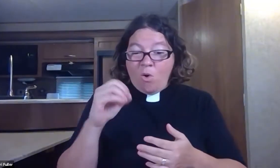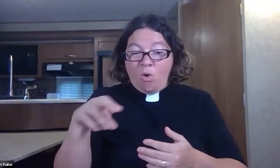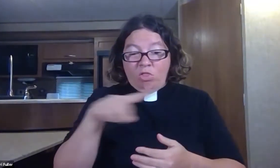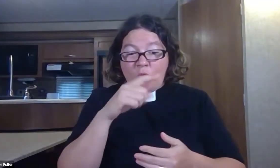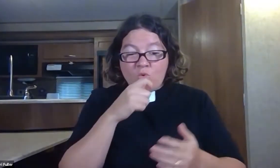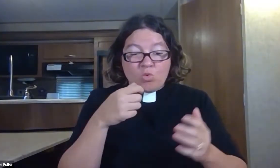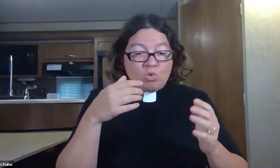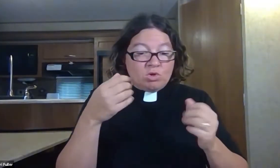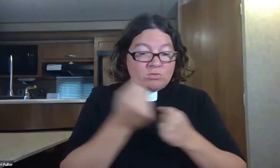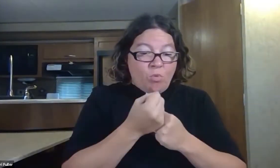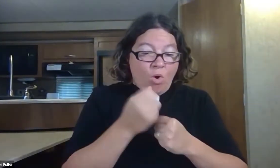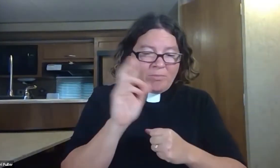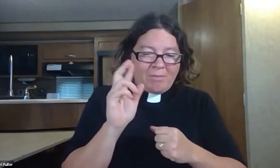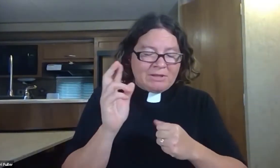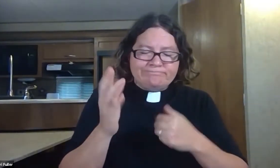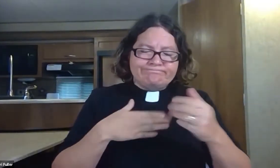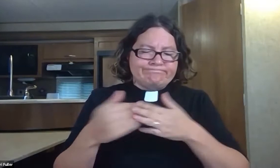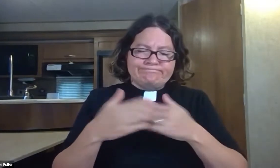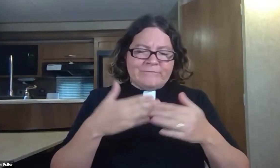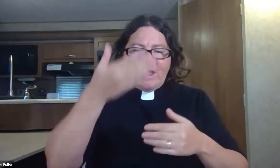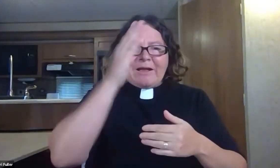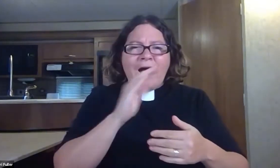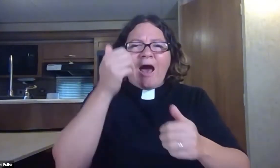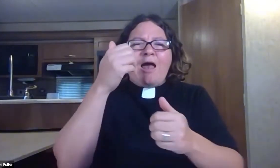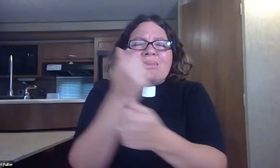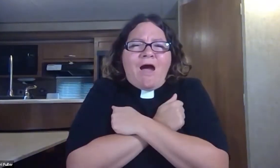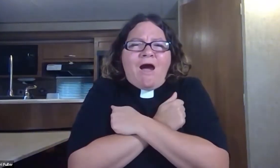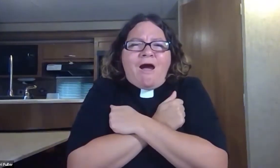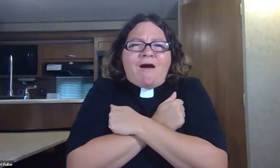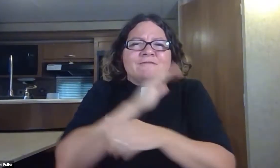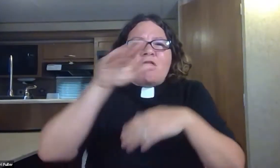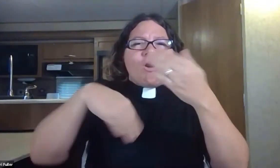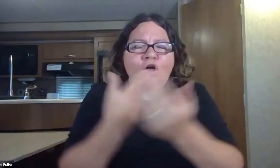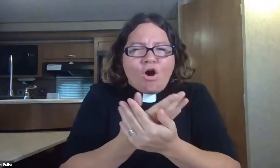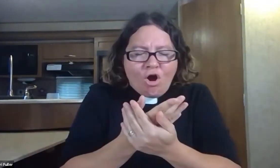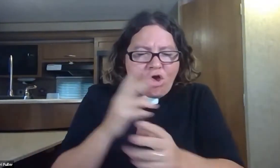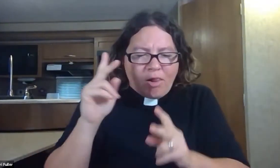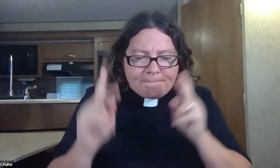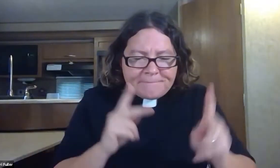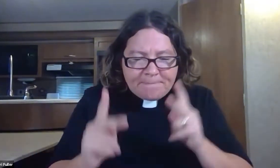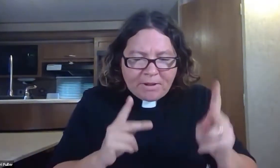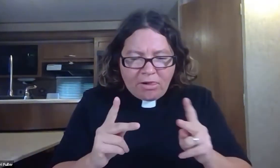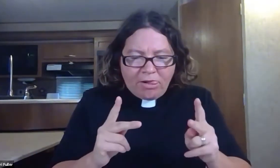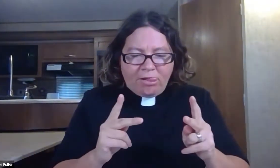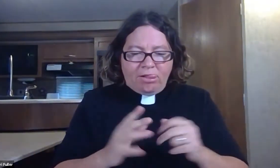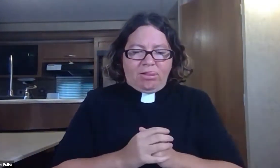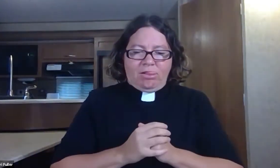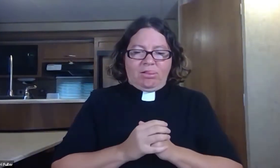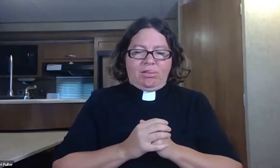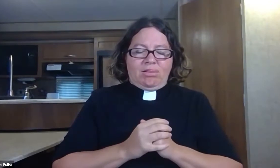like I was just talking about looking at political differences and those things that divide us we